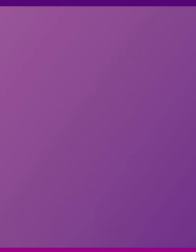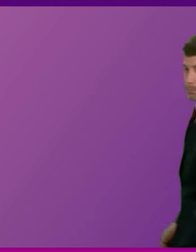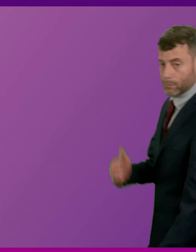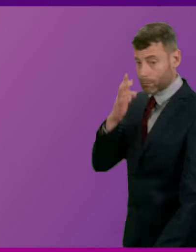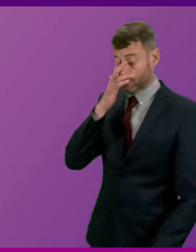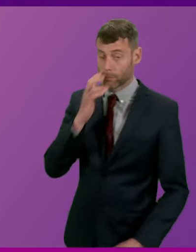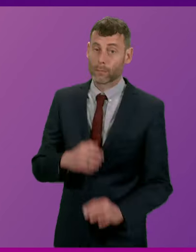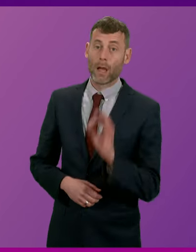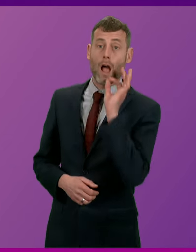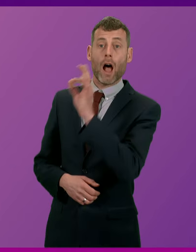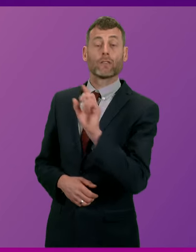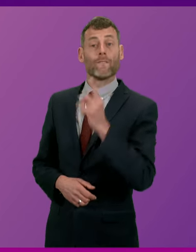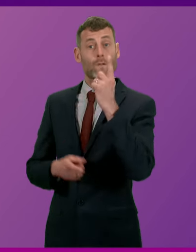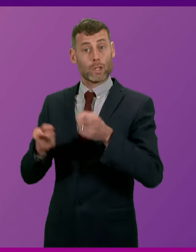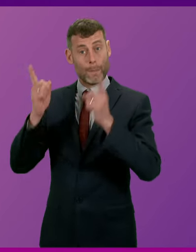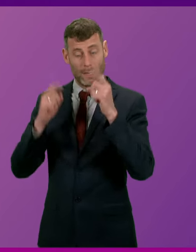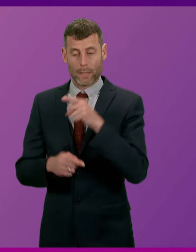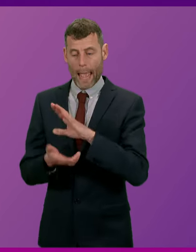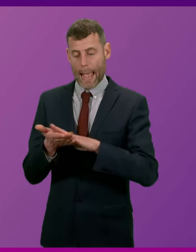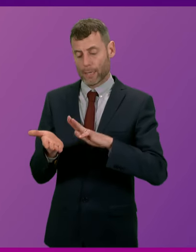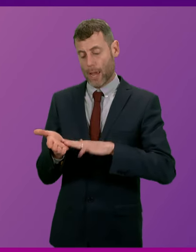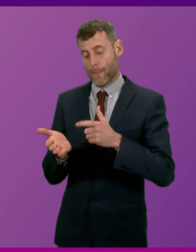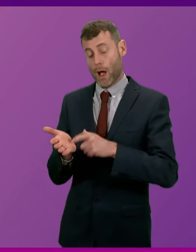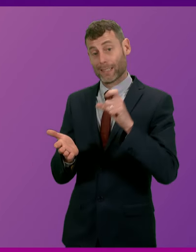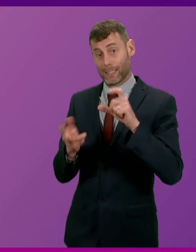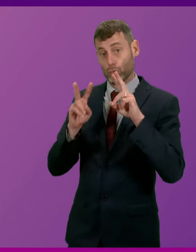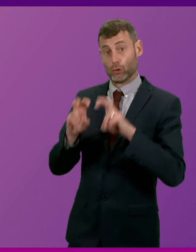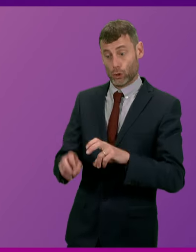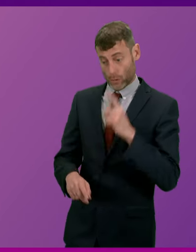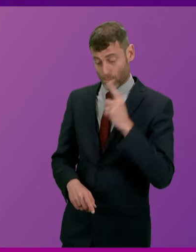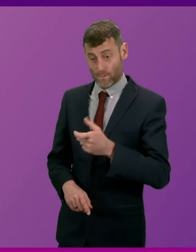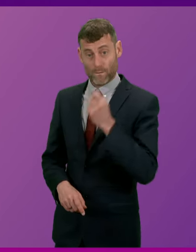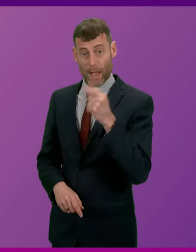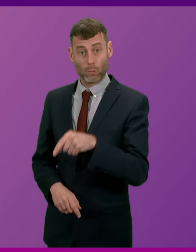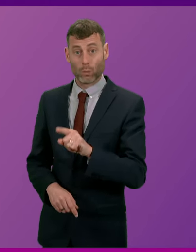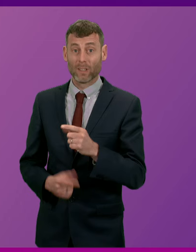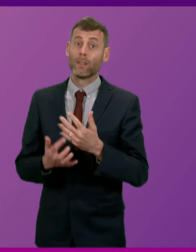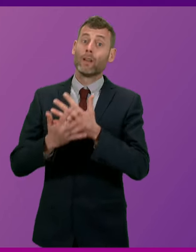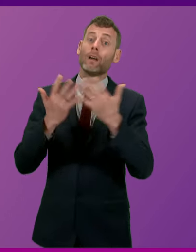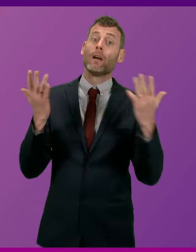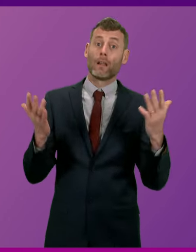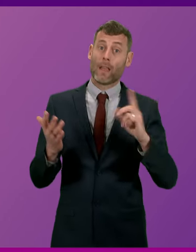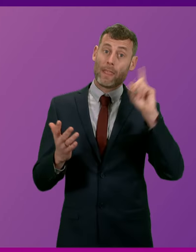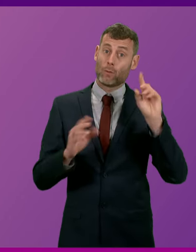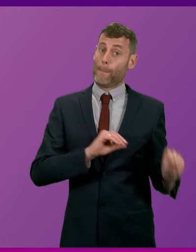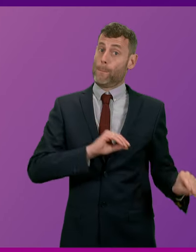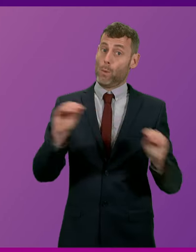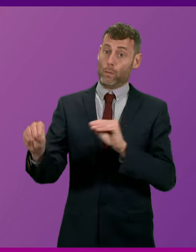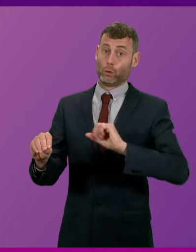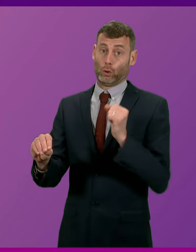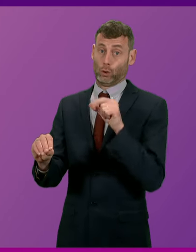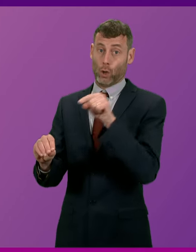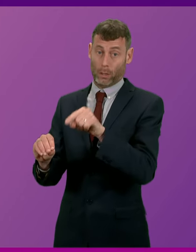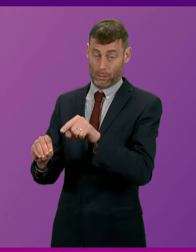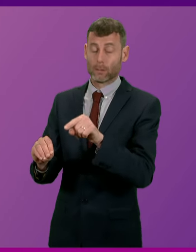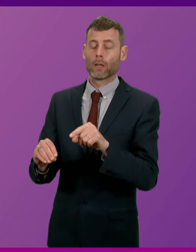First Minister, news research from HMRC has shown that thousands more taxpayers moved to Scotland and left each year in the period after Scottish